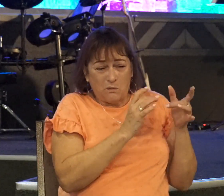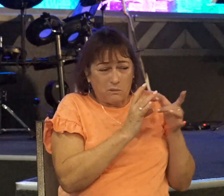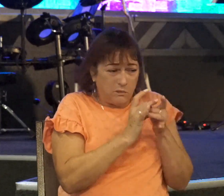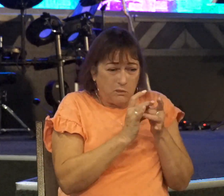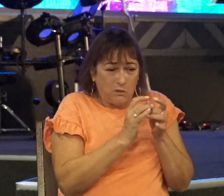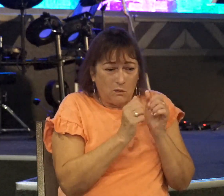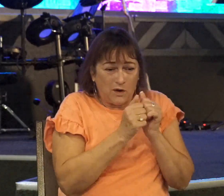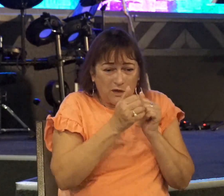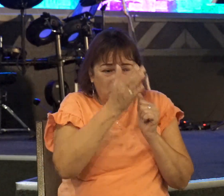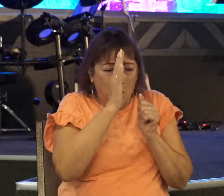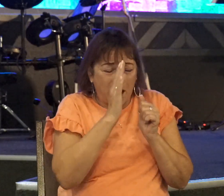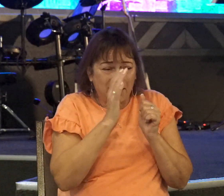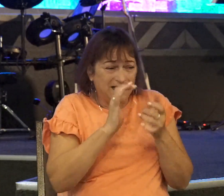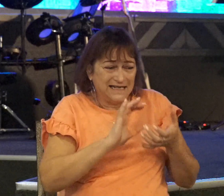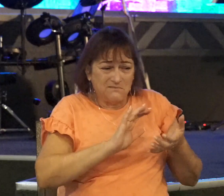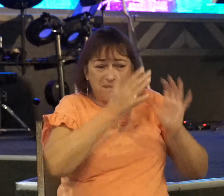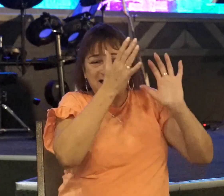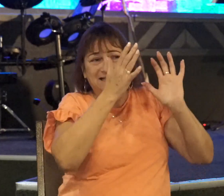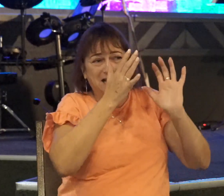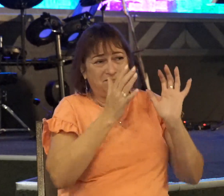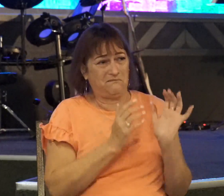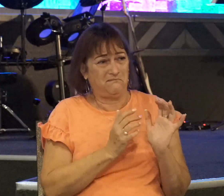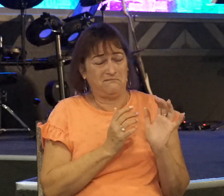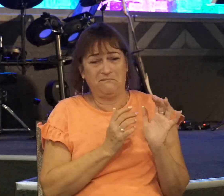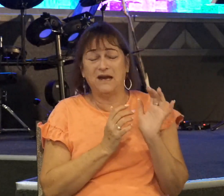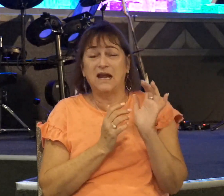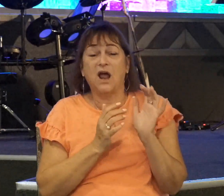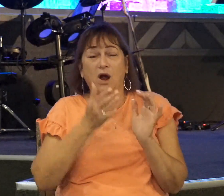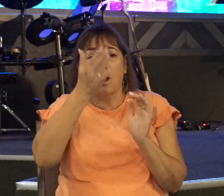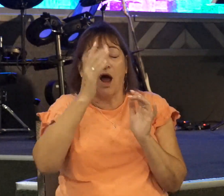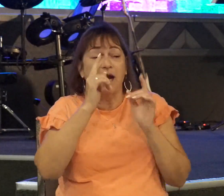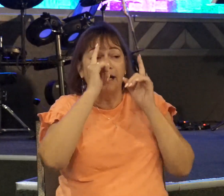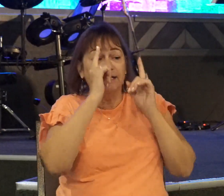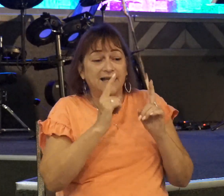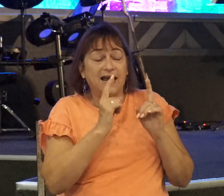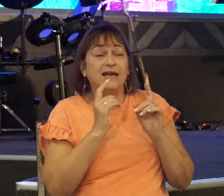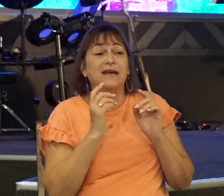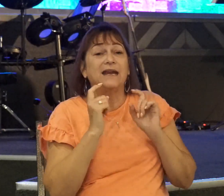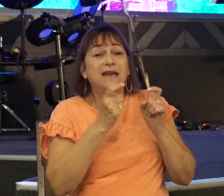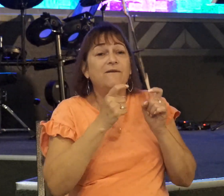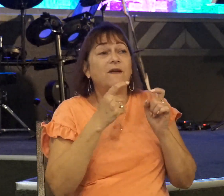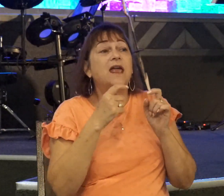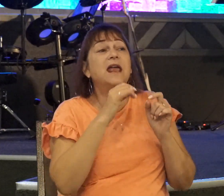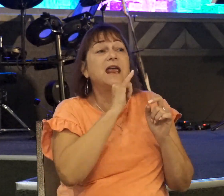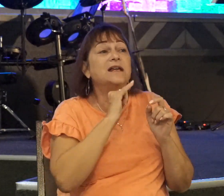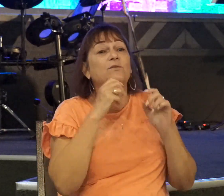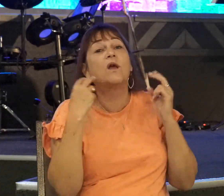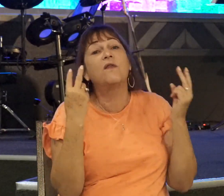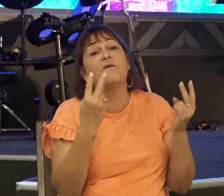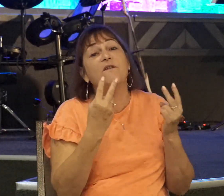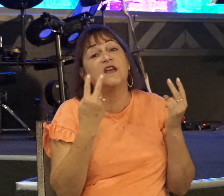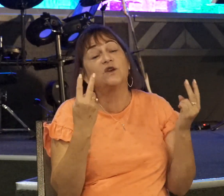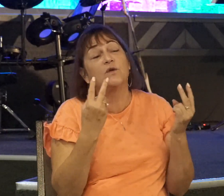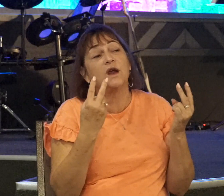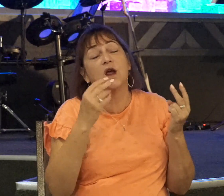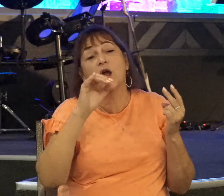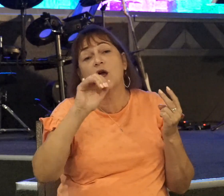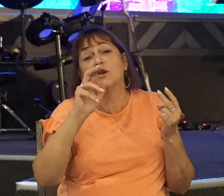God had already decided to give Israel the victory that day. Jonathan and his armor bearer were